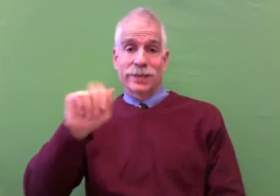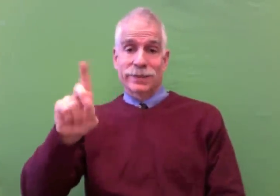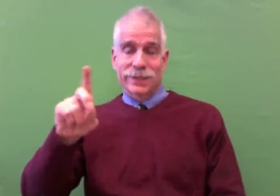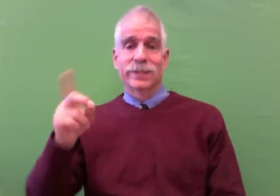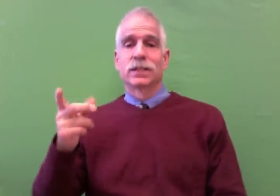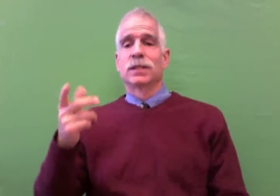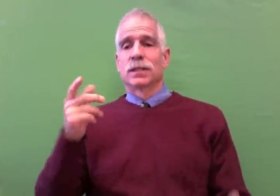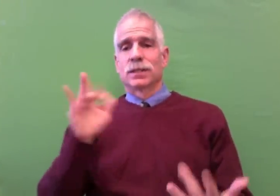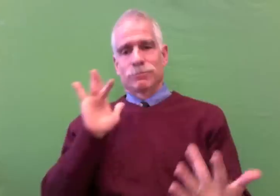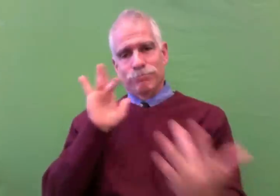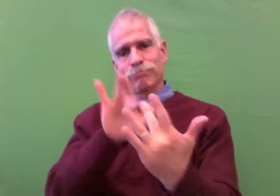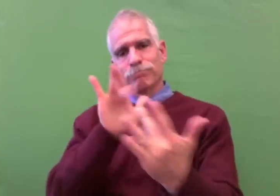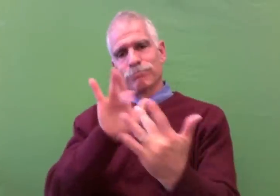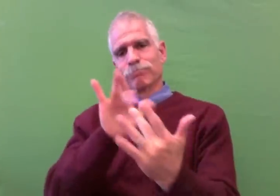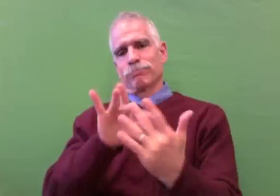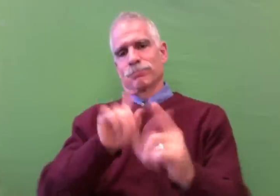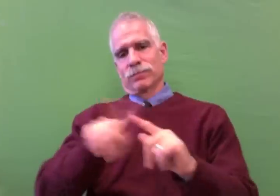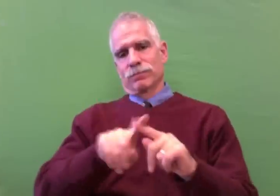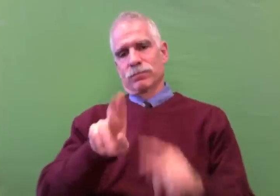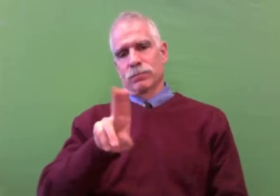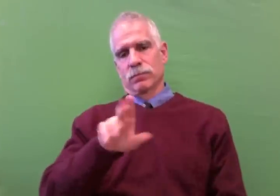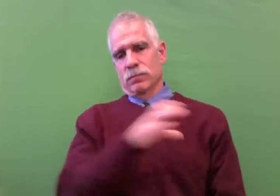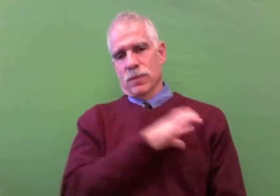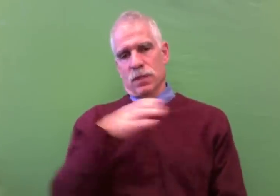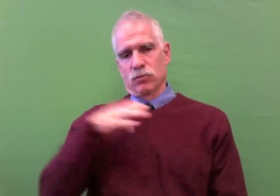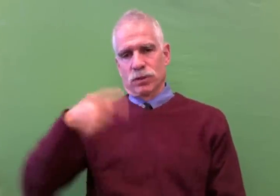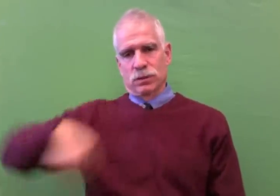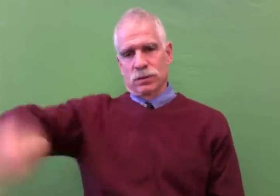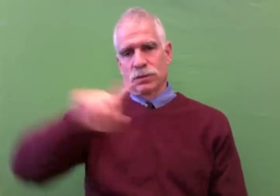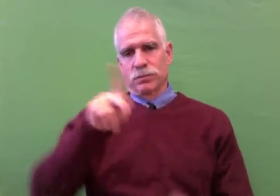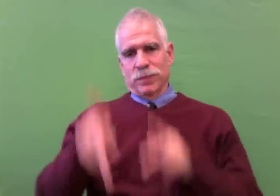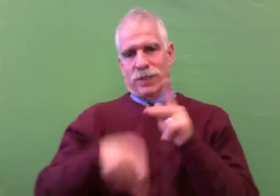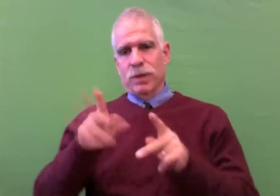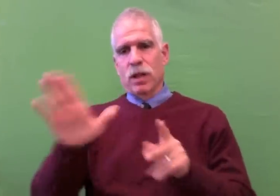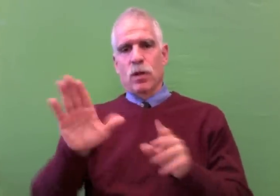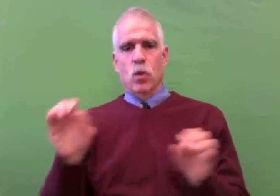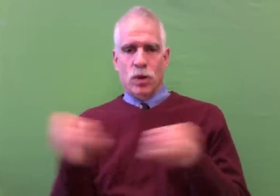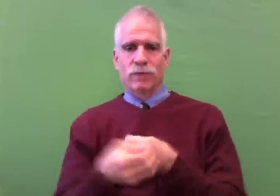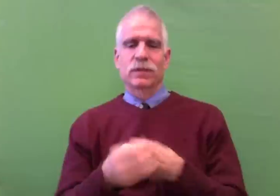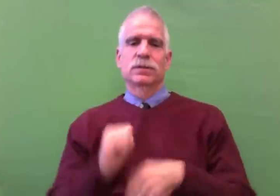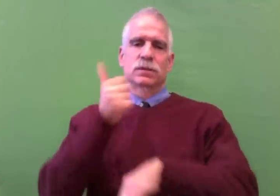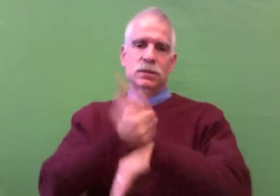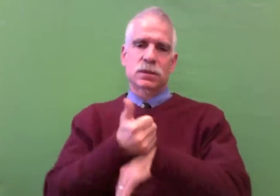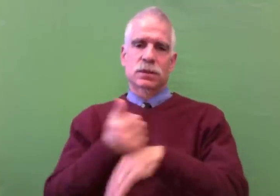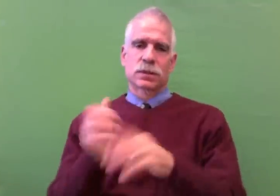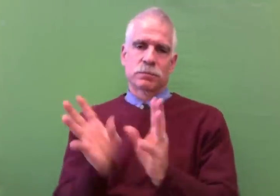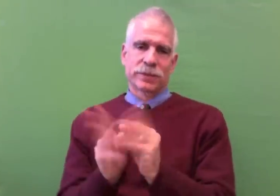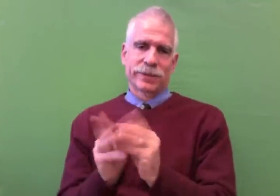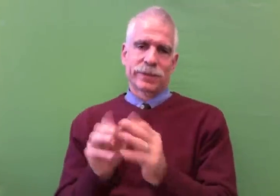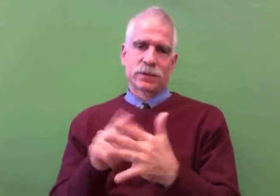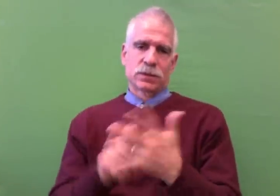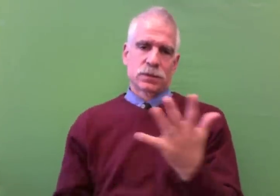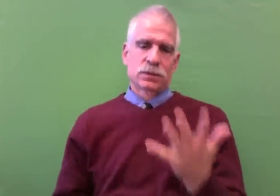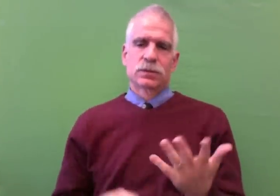superintendents, for NAD, to be in contact with a variety of Congress people who are in office, and